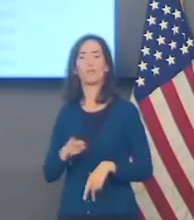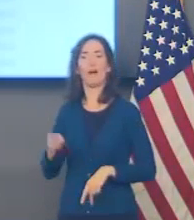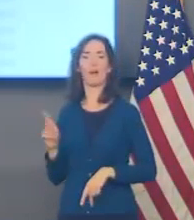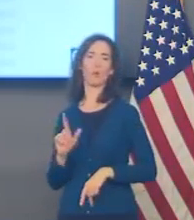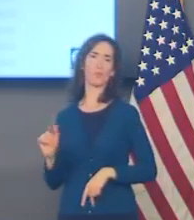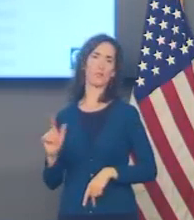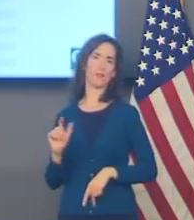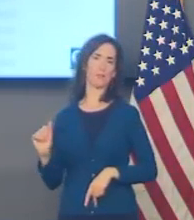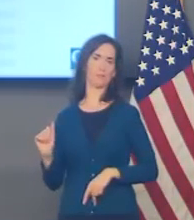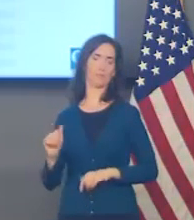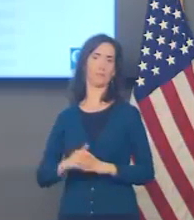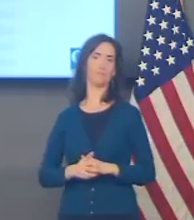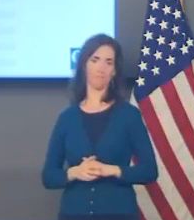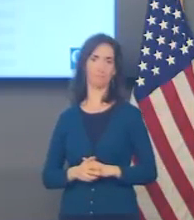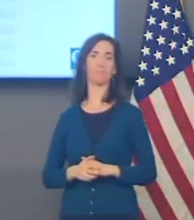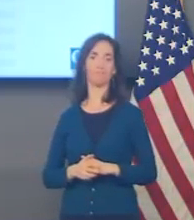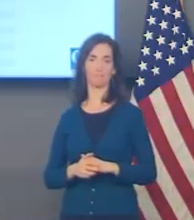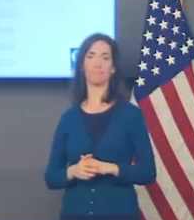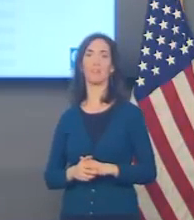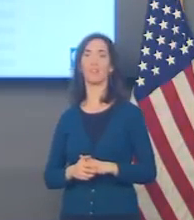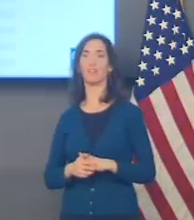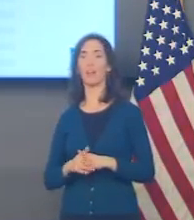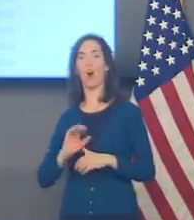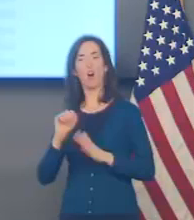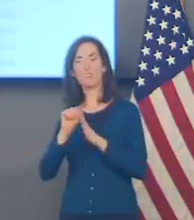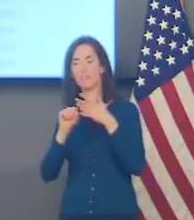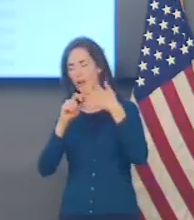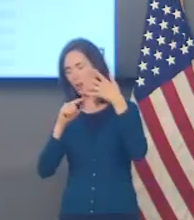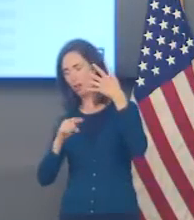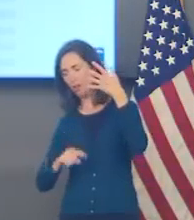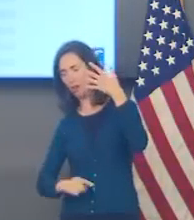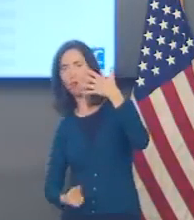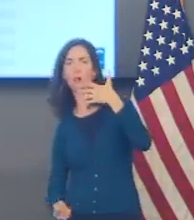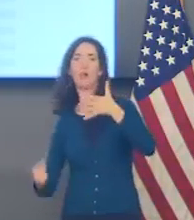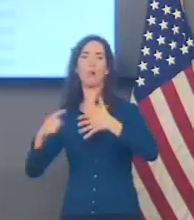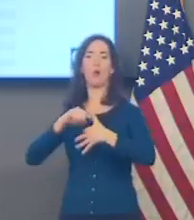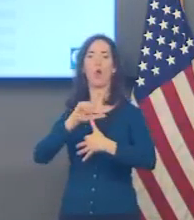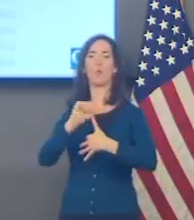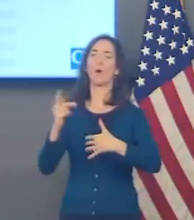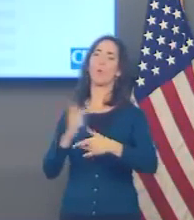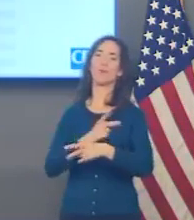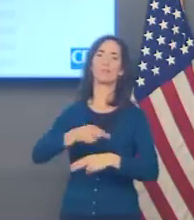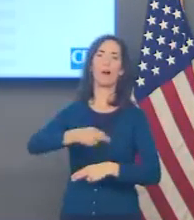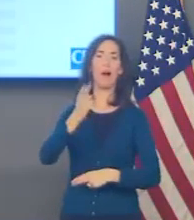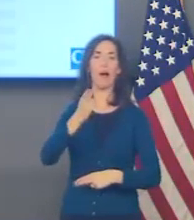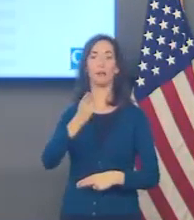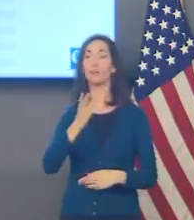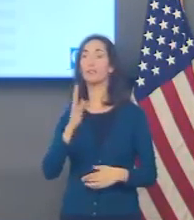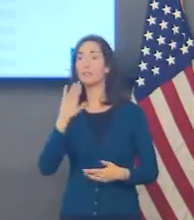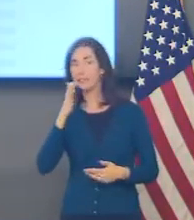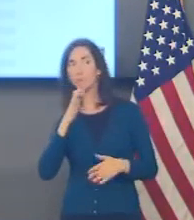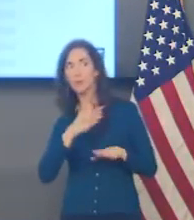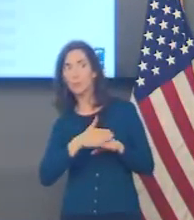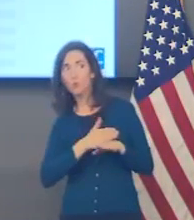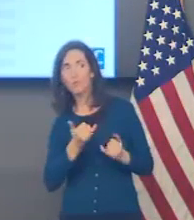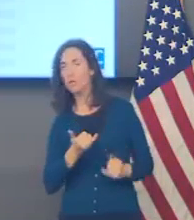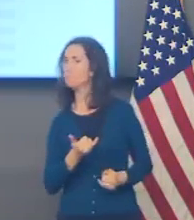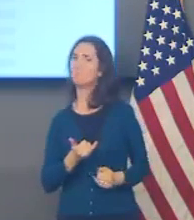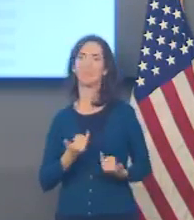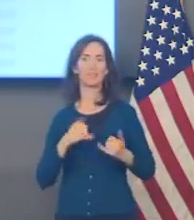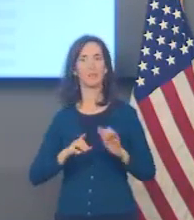in the nation in the number of new cases per capita without any sign of slowing right now.